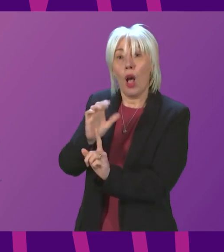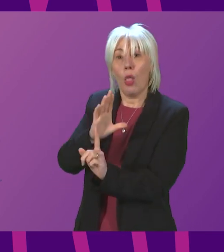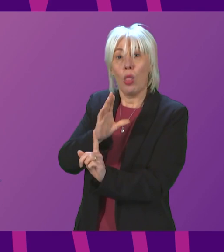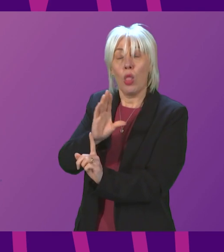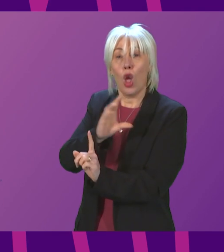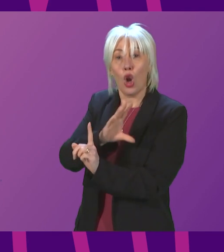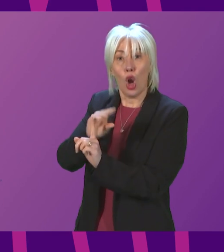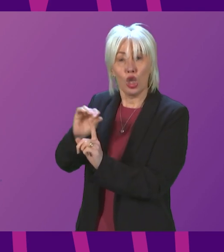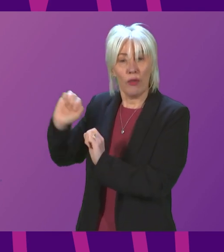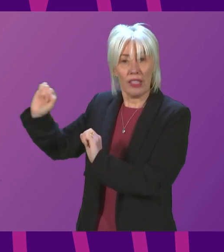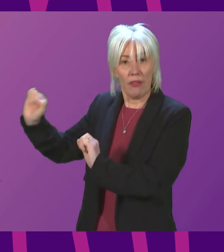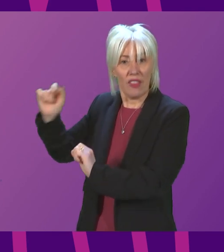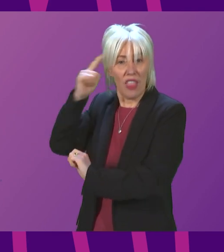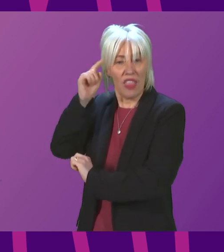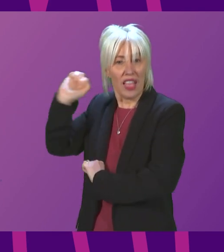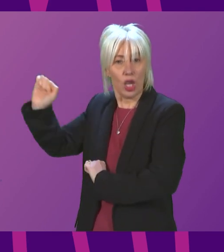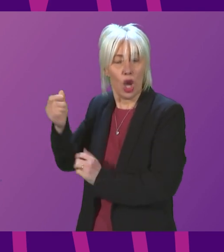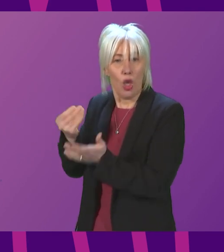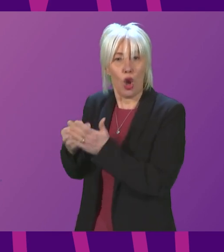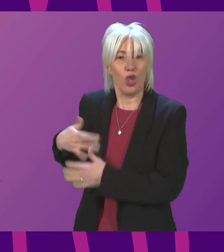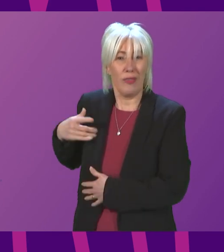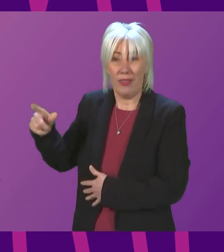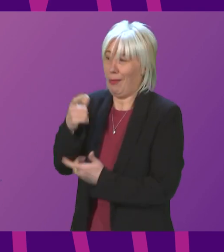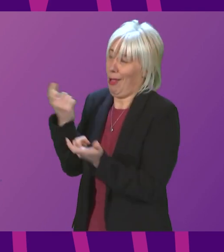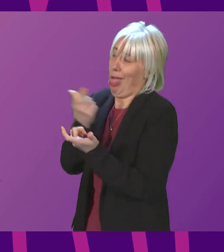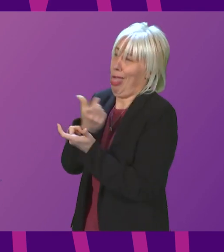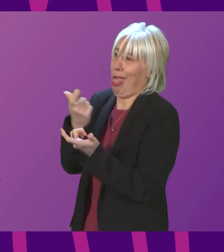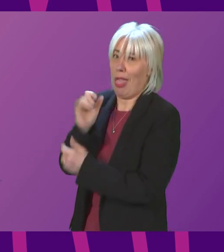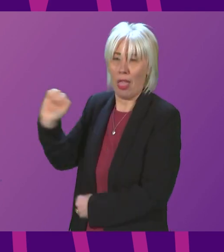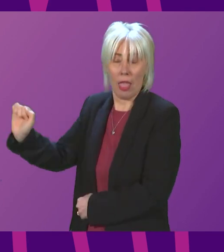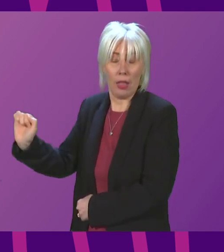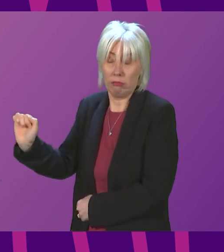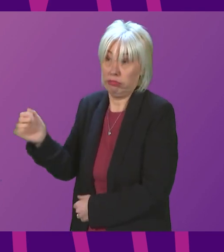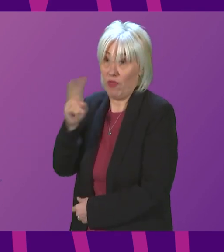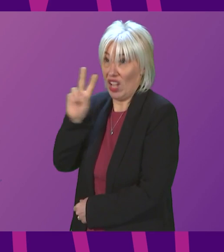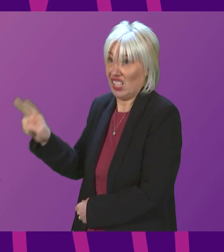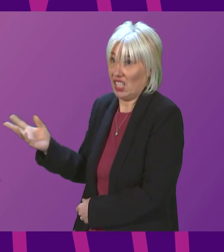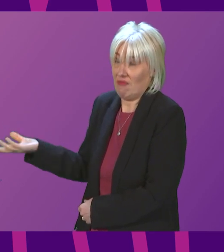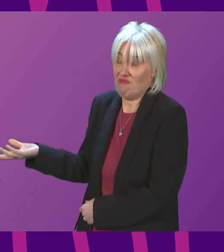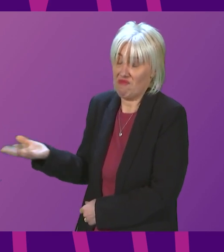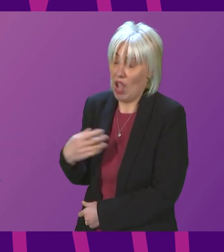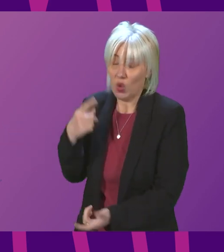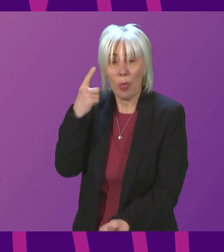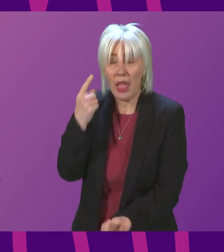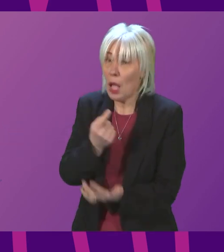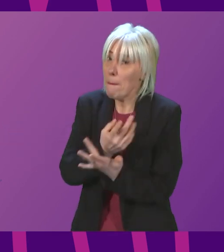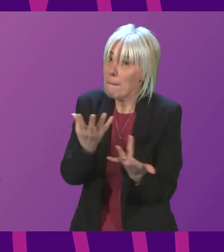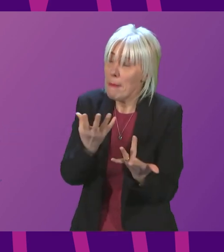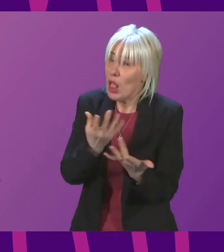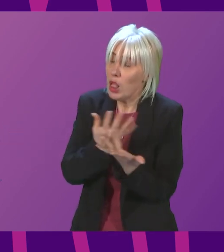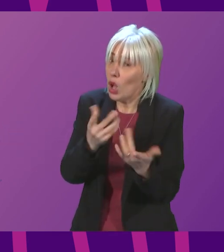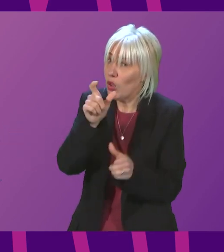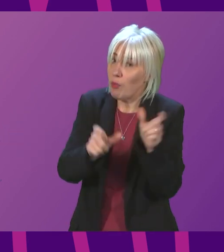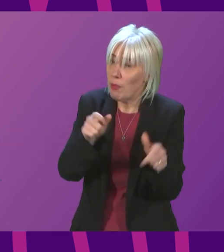the cost of living crisis is something to laugh about I don't think there will be many people across